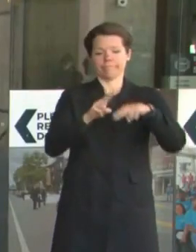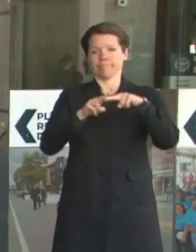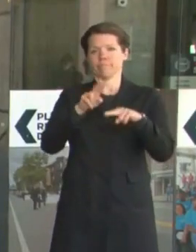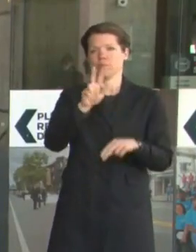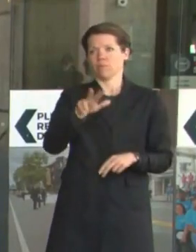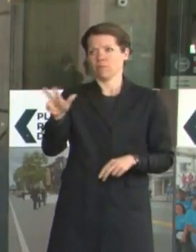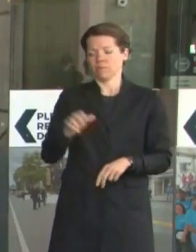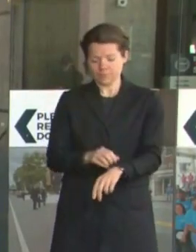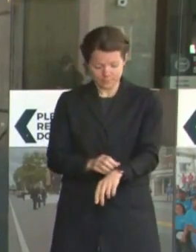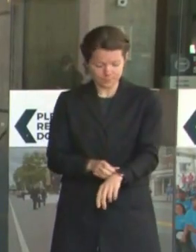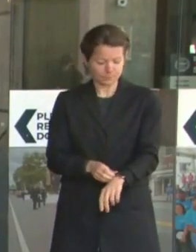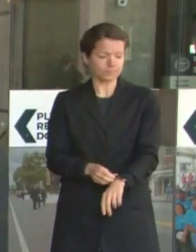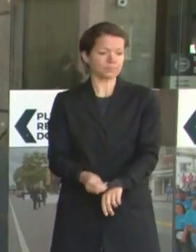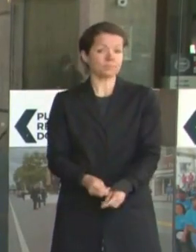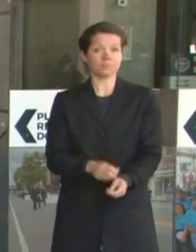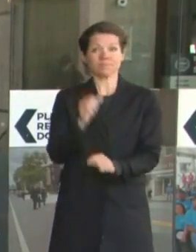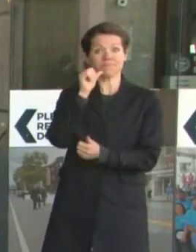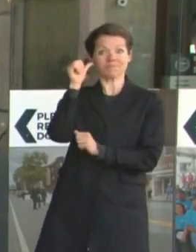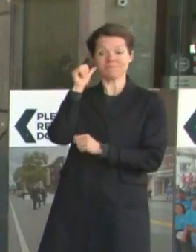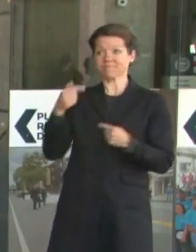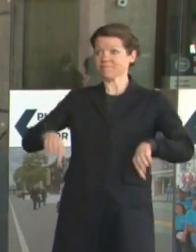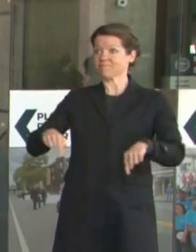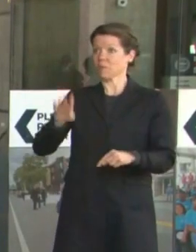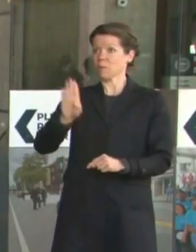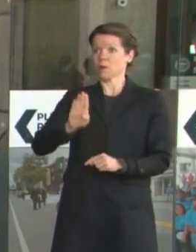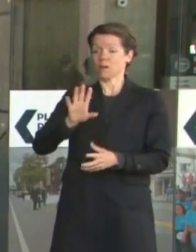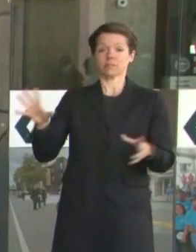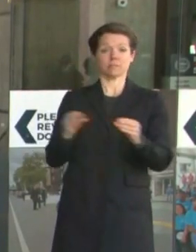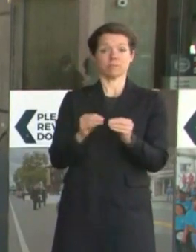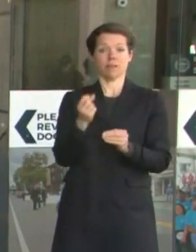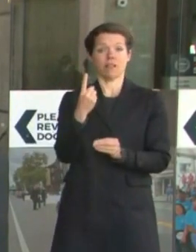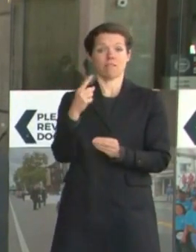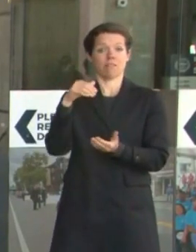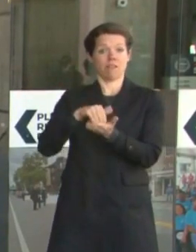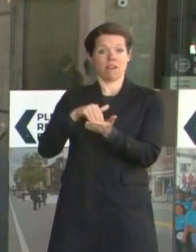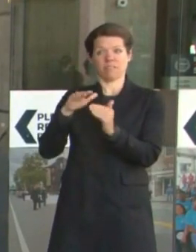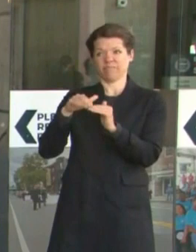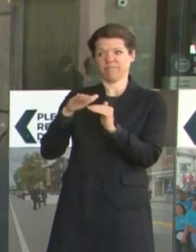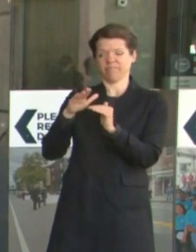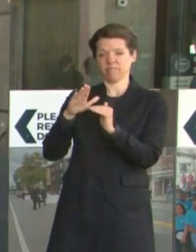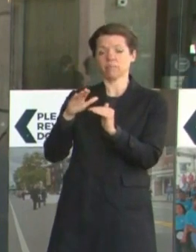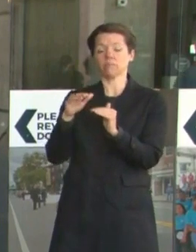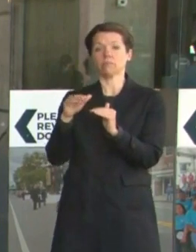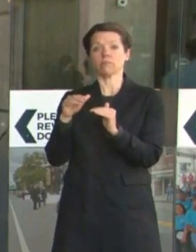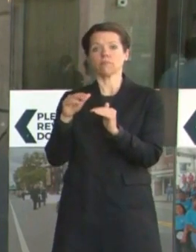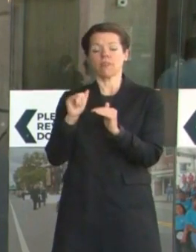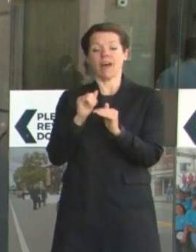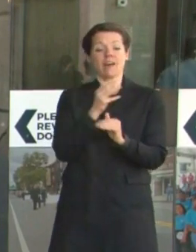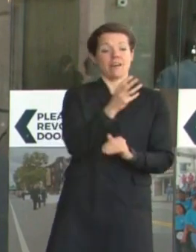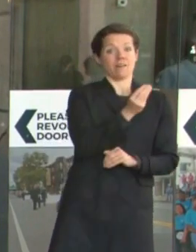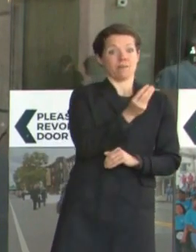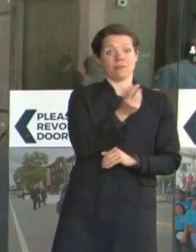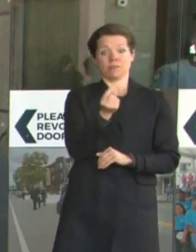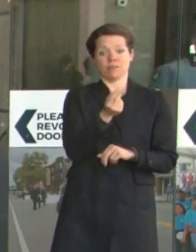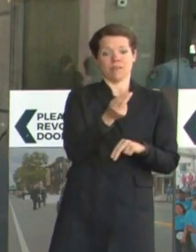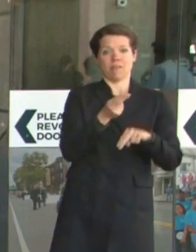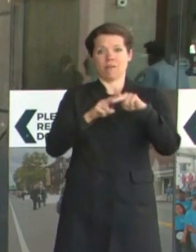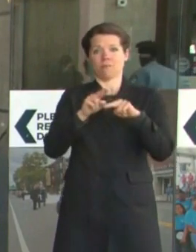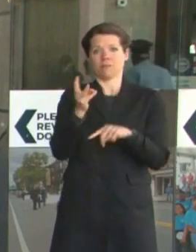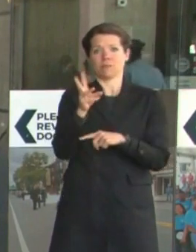BOSTON NUMBERS AS OF YESTERDAY, 11,168 CASES. THAT'S AN INCREASE OF 62 CASES FROM THE PREVIOUS DAY.